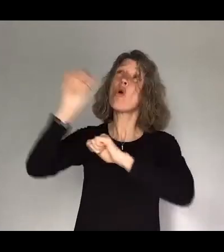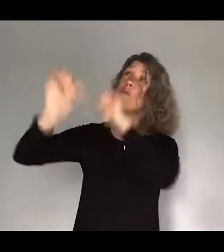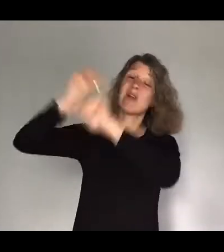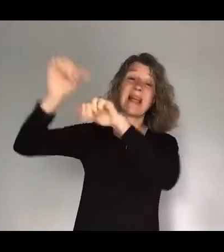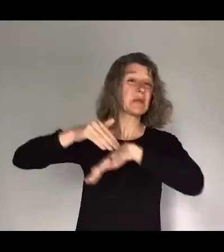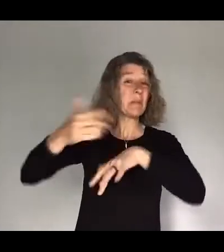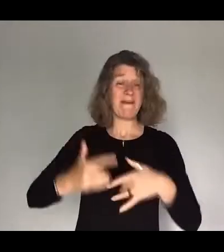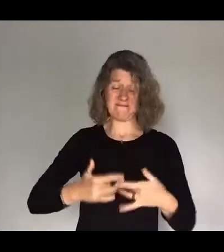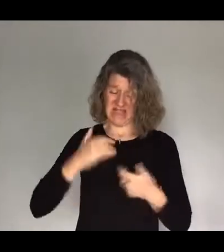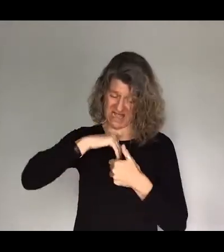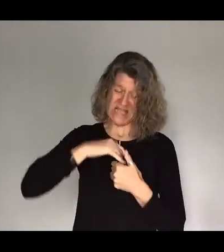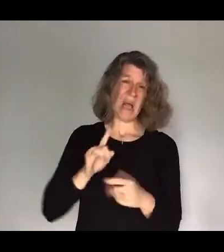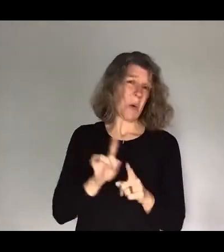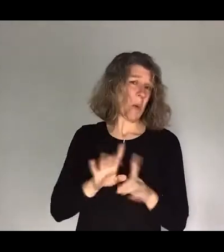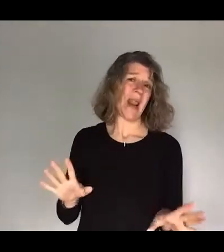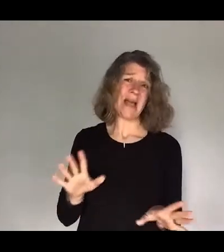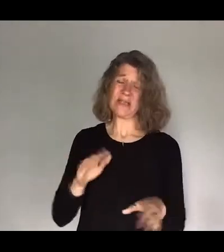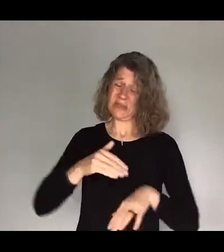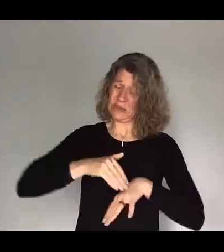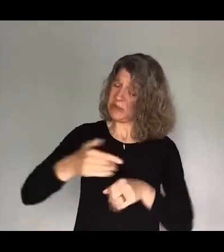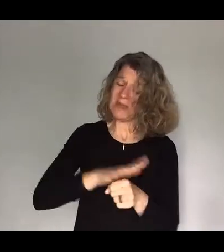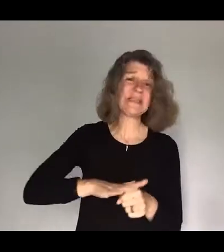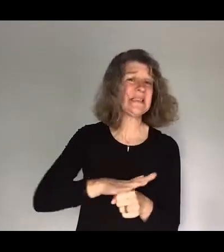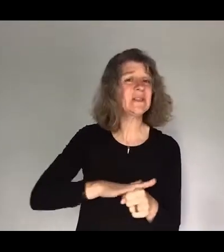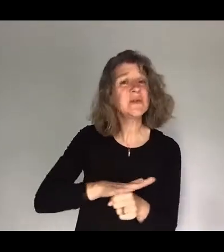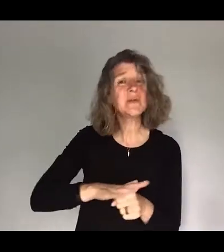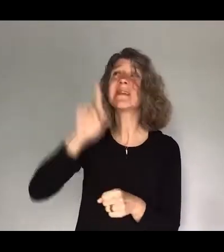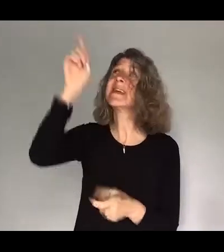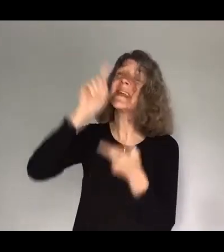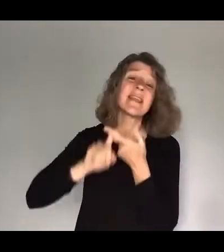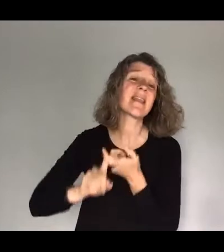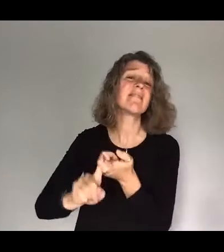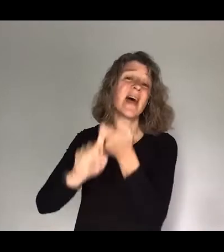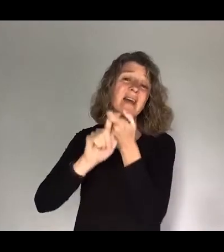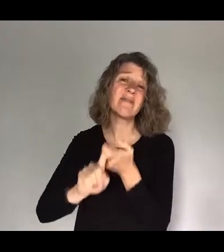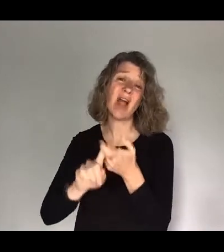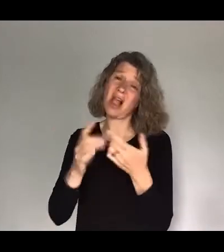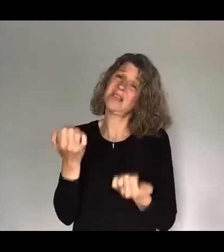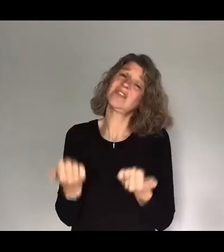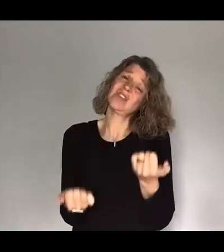No matter what situation He is faithful and just He to intervene